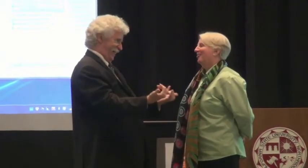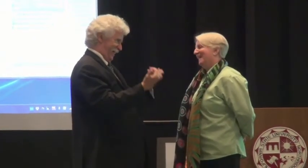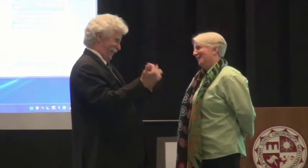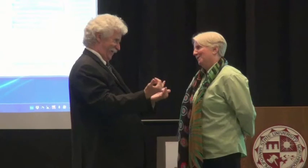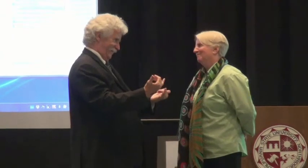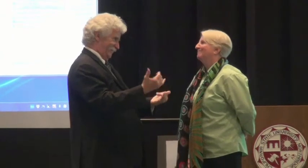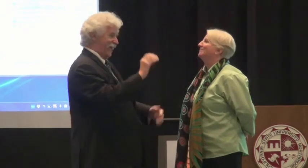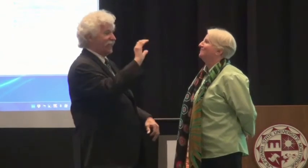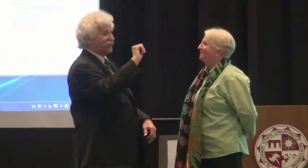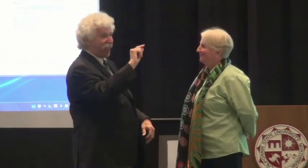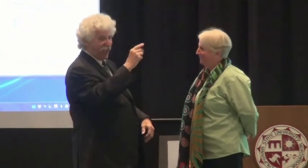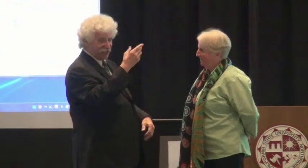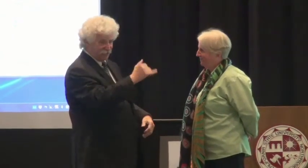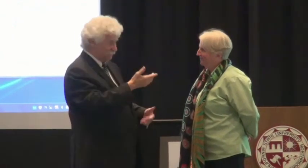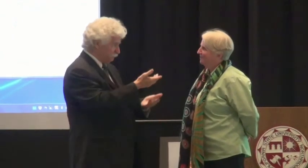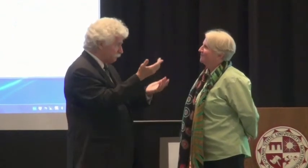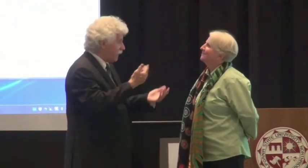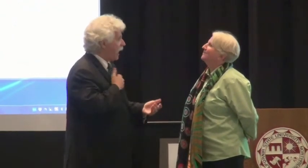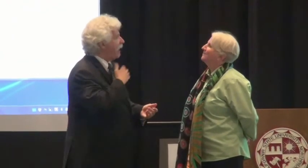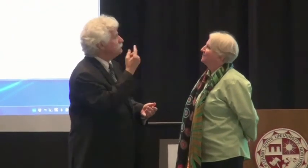always in respect to the peace that you bring.